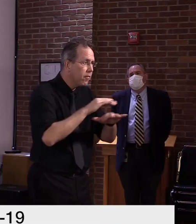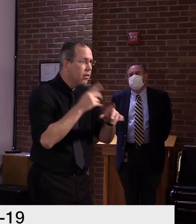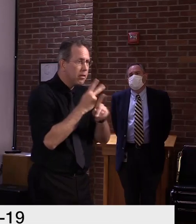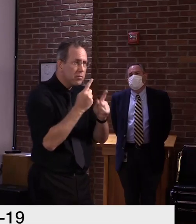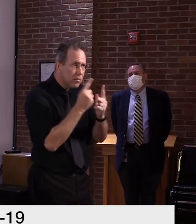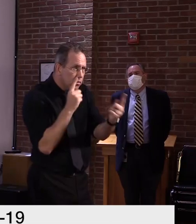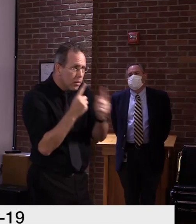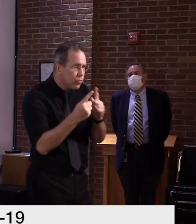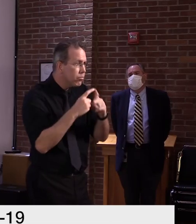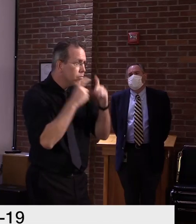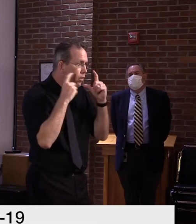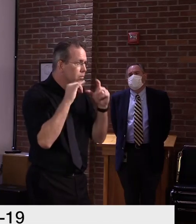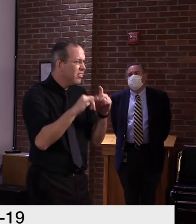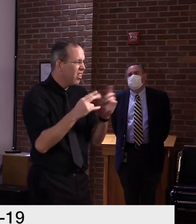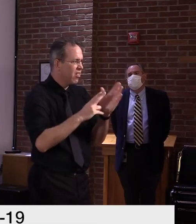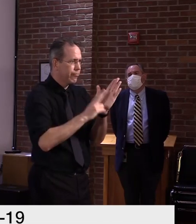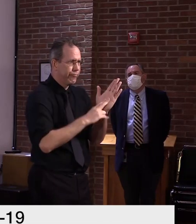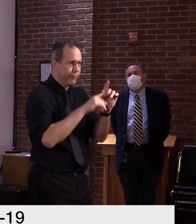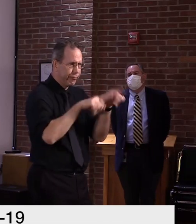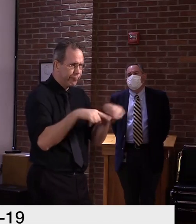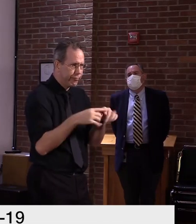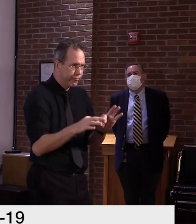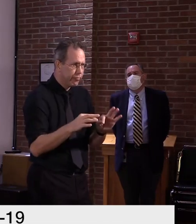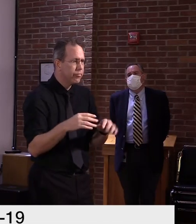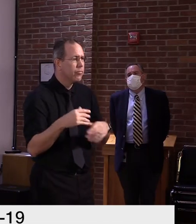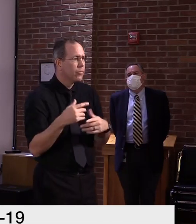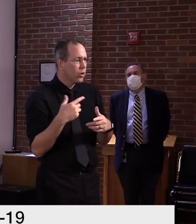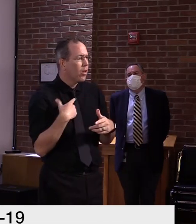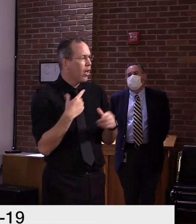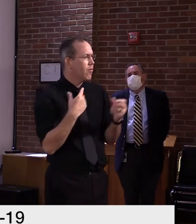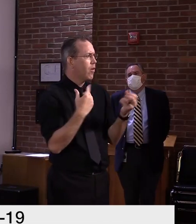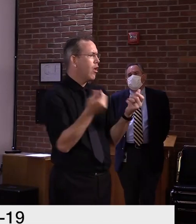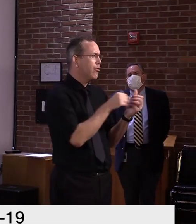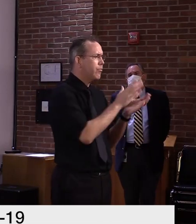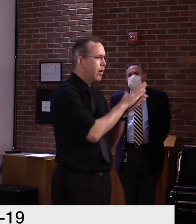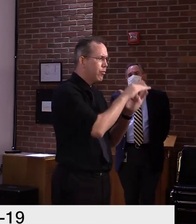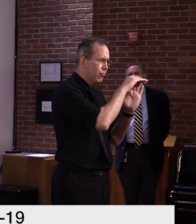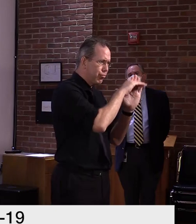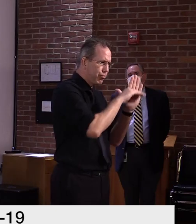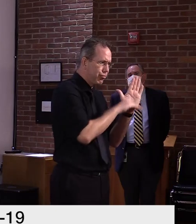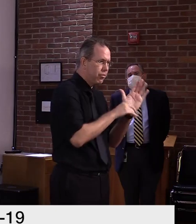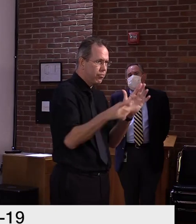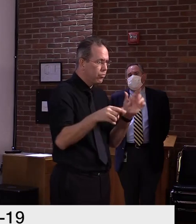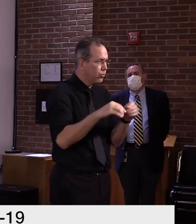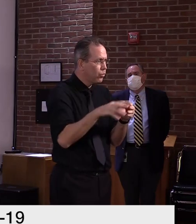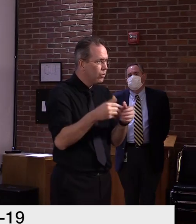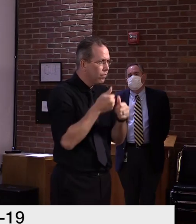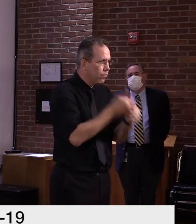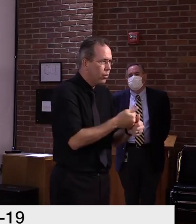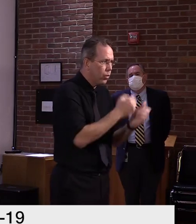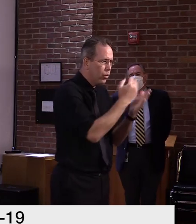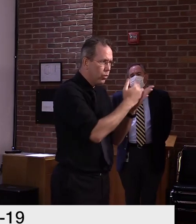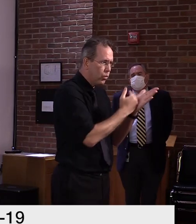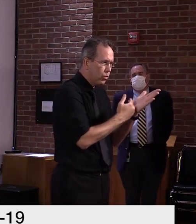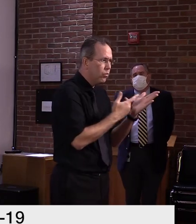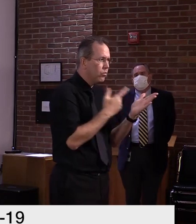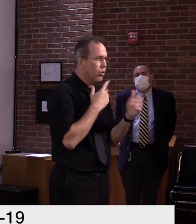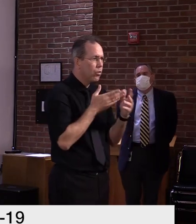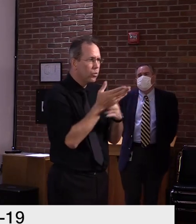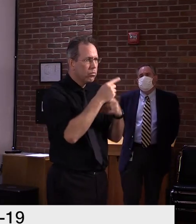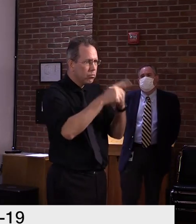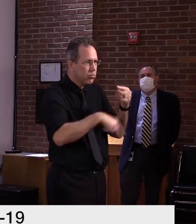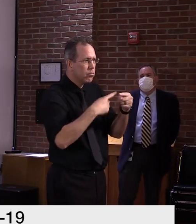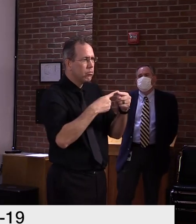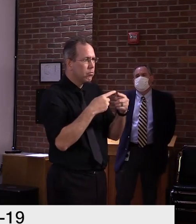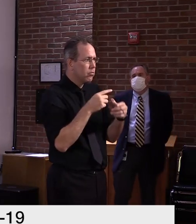implemented tremendous other guidance, uh, to utilize as the semester goes on. So, uh, don't